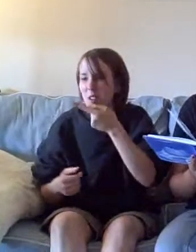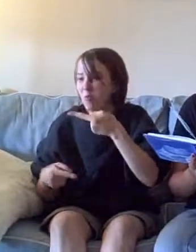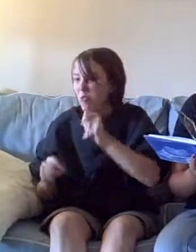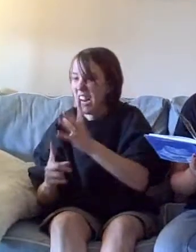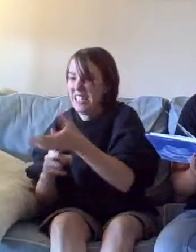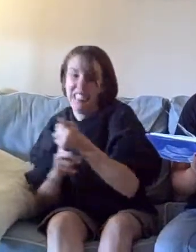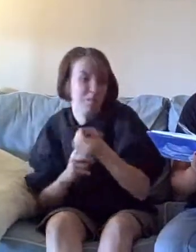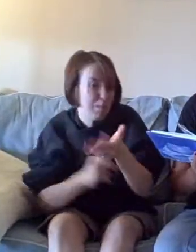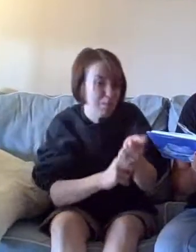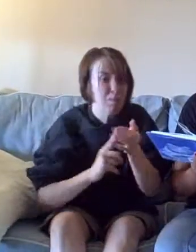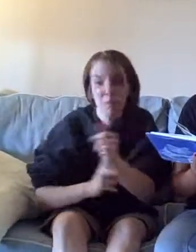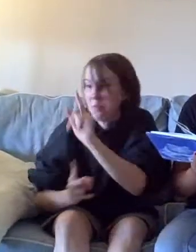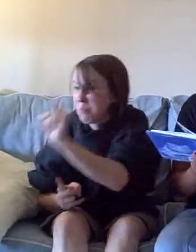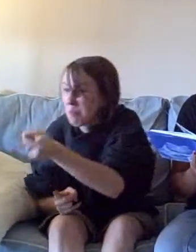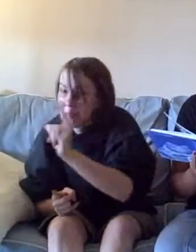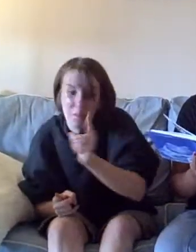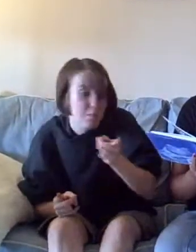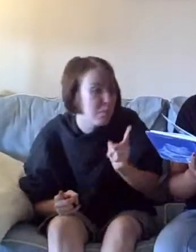get you.